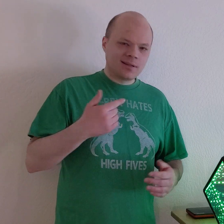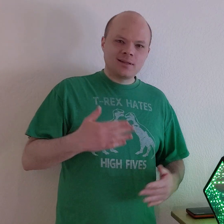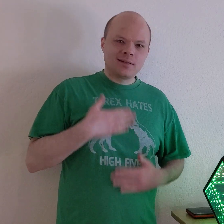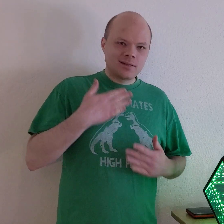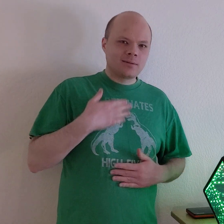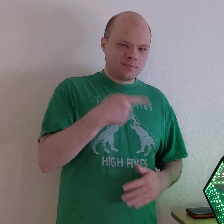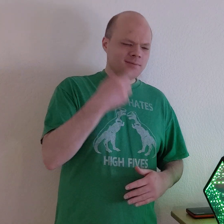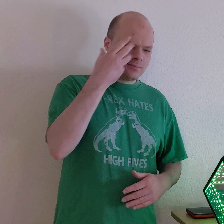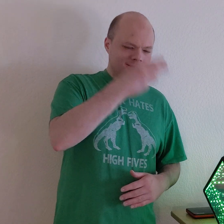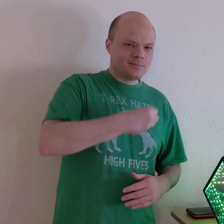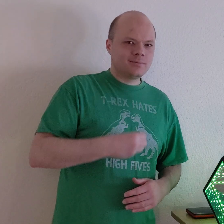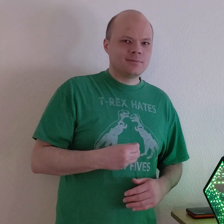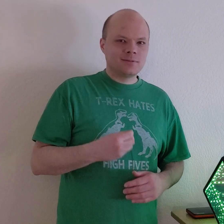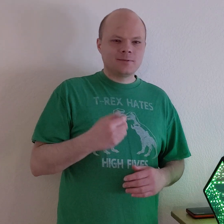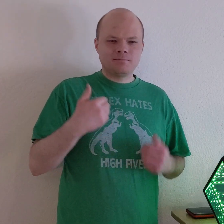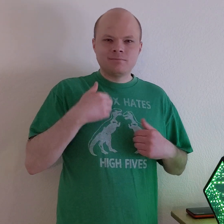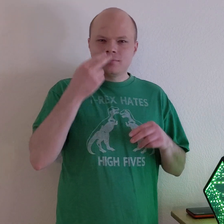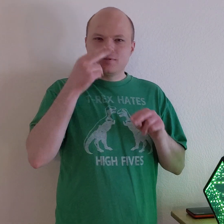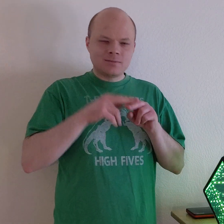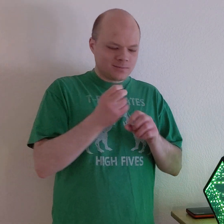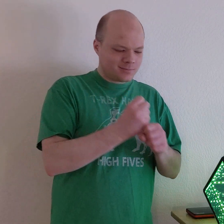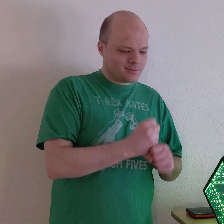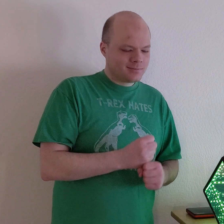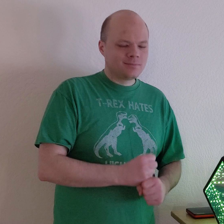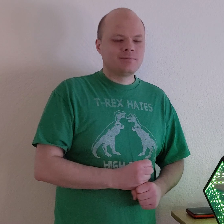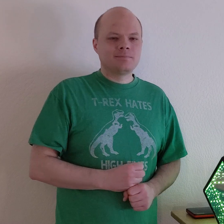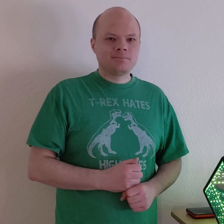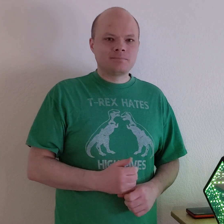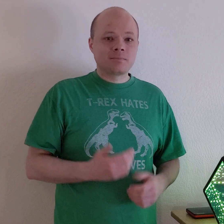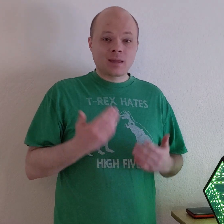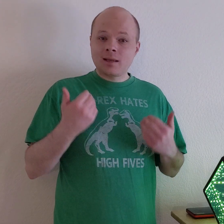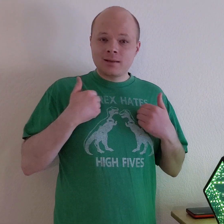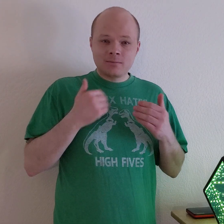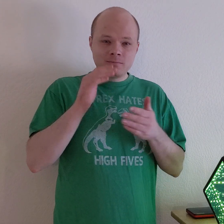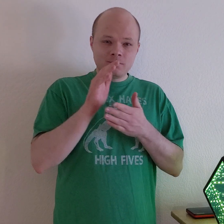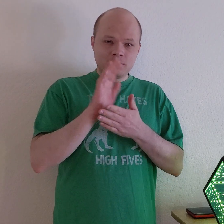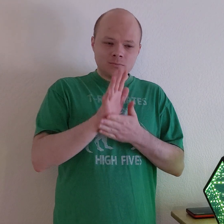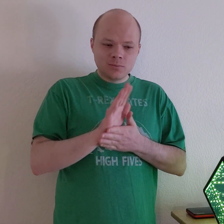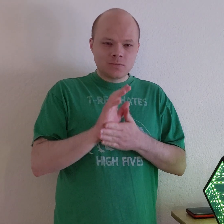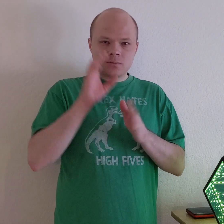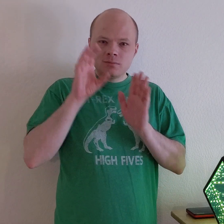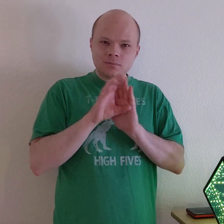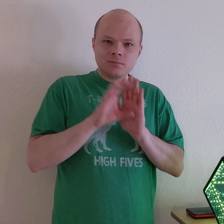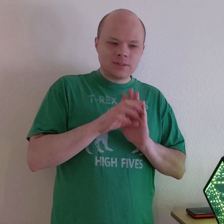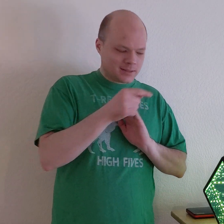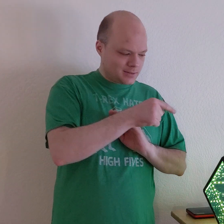I'm happy with it. It turned out beautifully. And I had fun making it, too. I have some pictures and videos of it that,